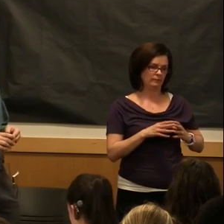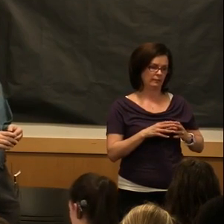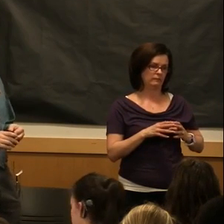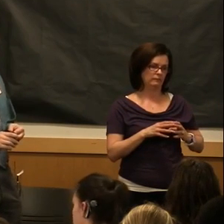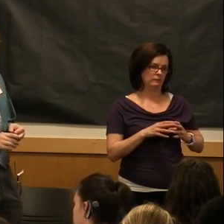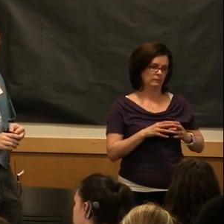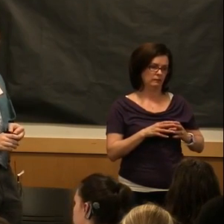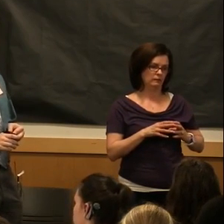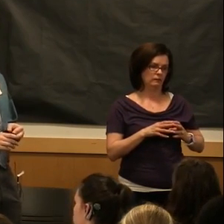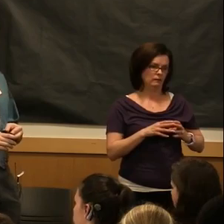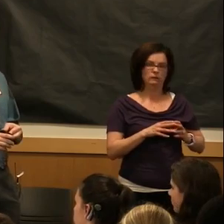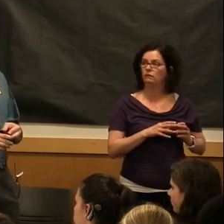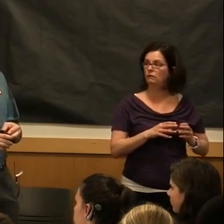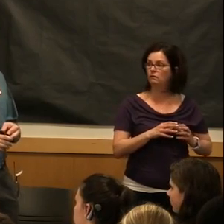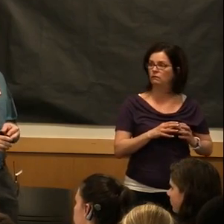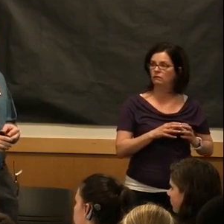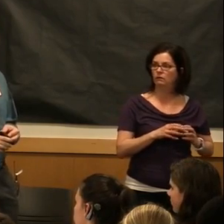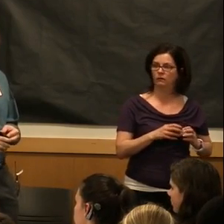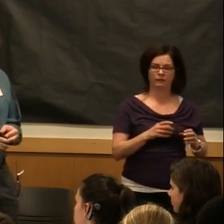Hold on a second. Coffee chat.